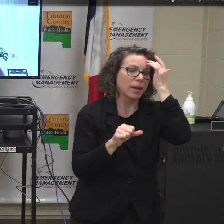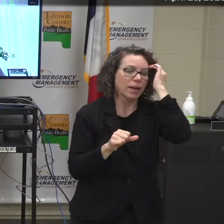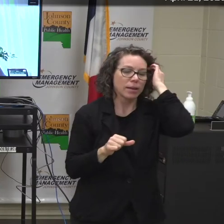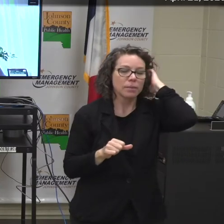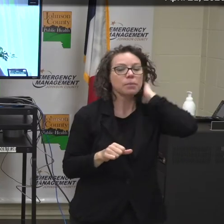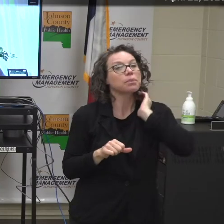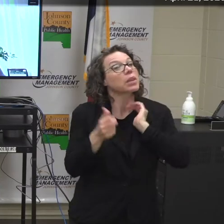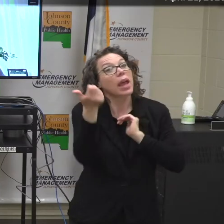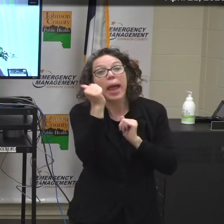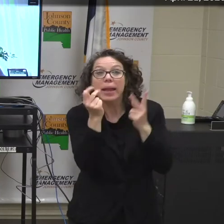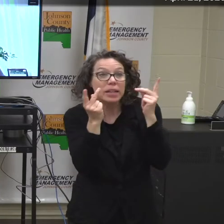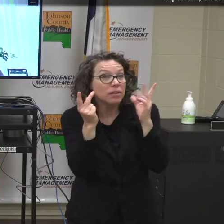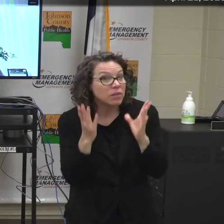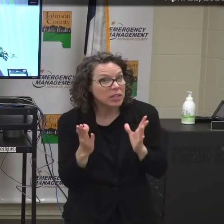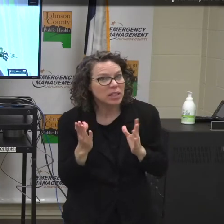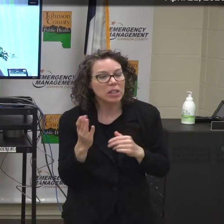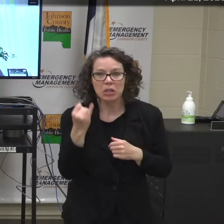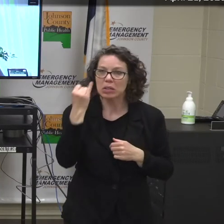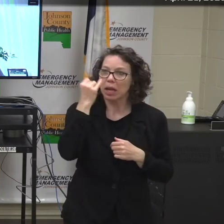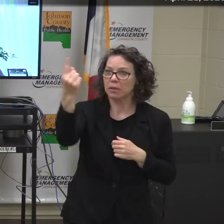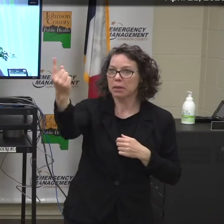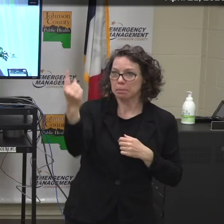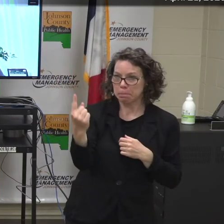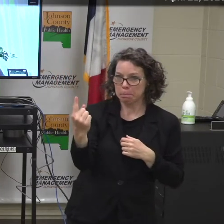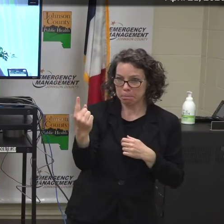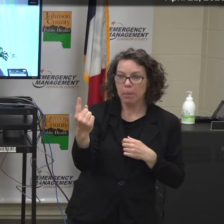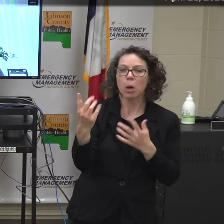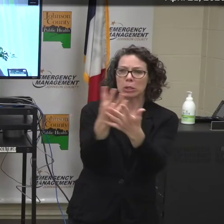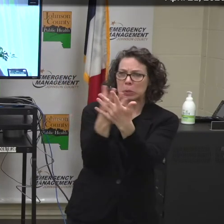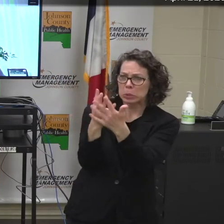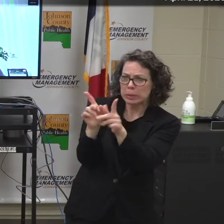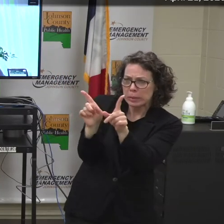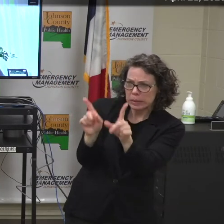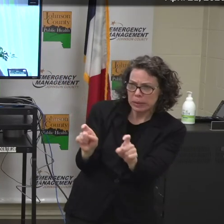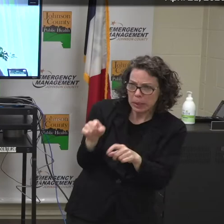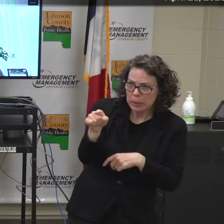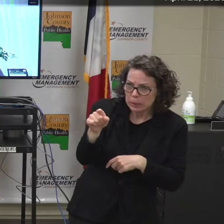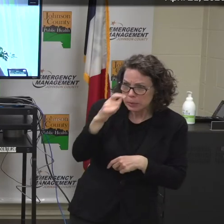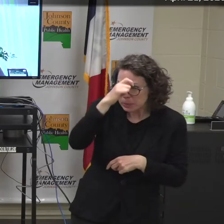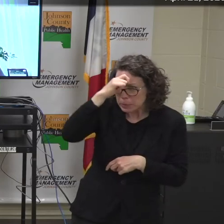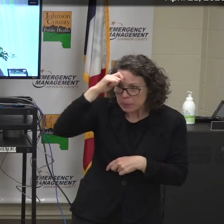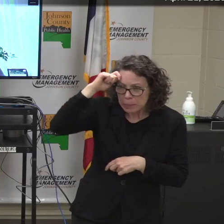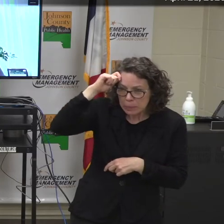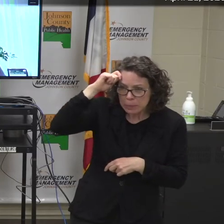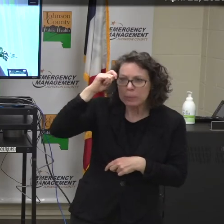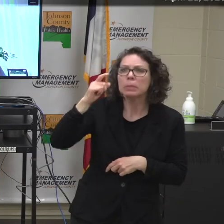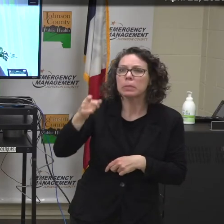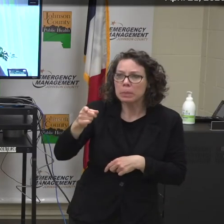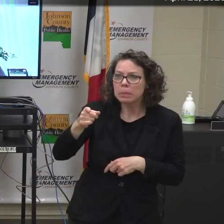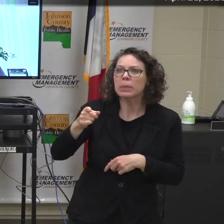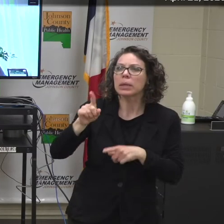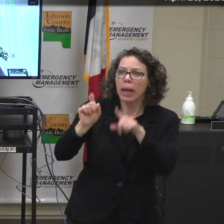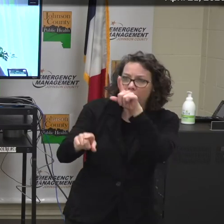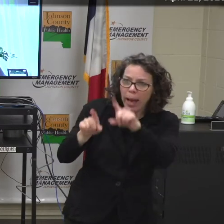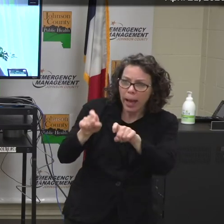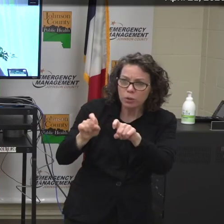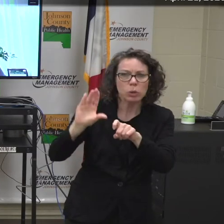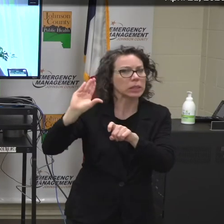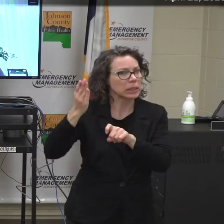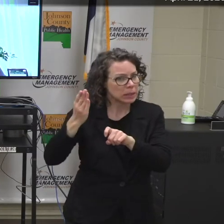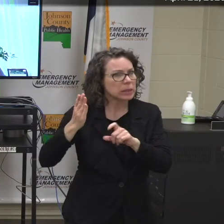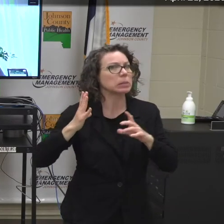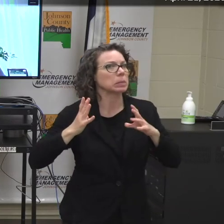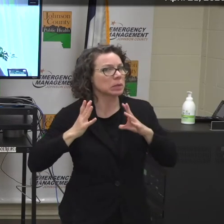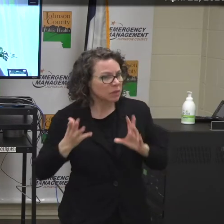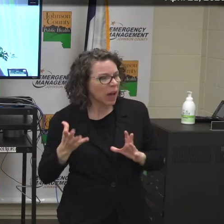the visitors who come who screen negative for COVID-19 because we still allow one healthy adult to visit a patient.